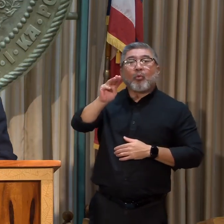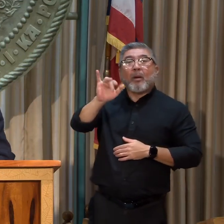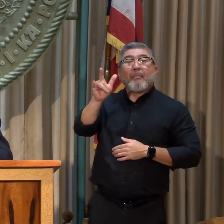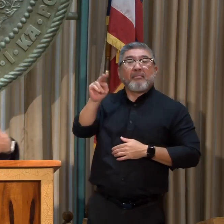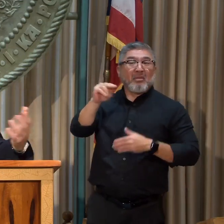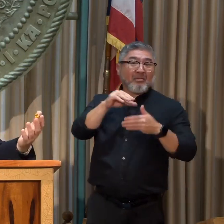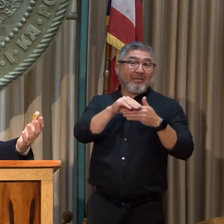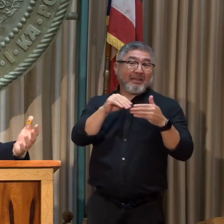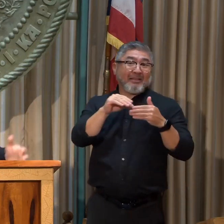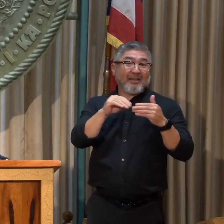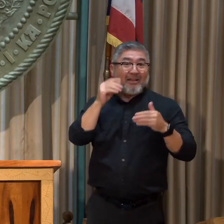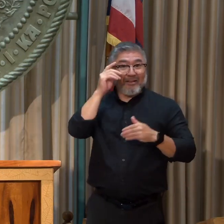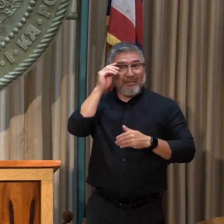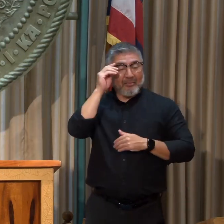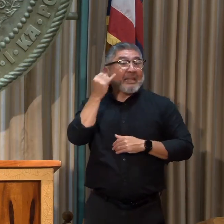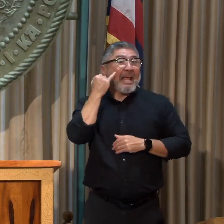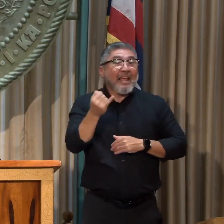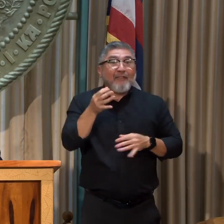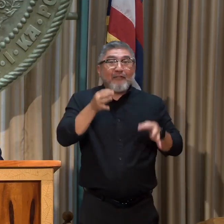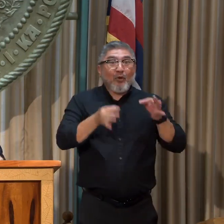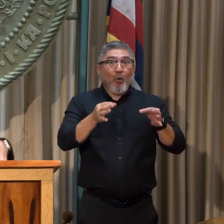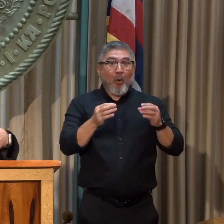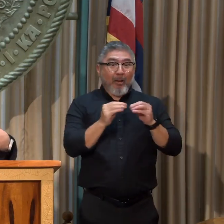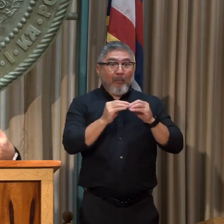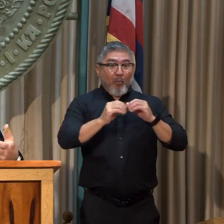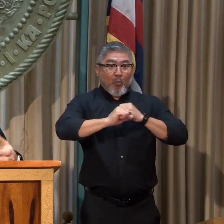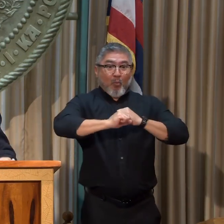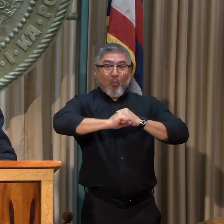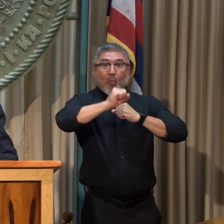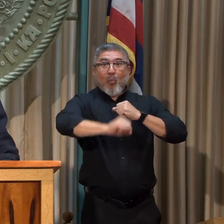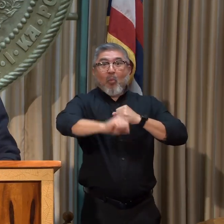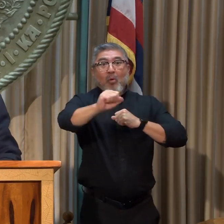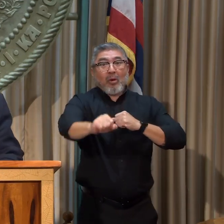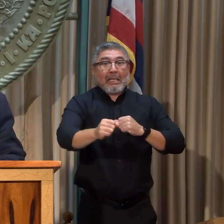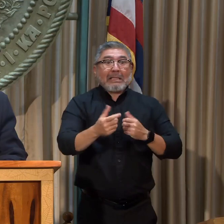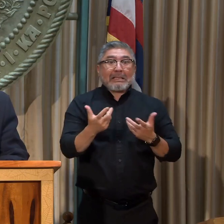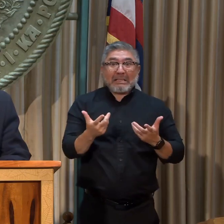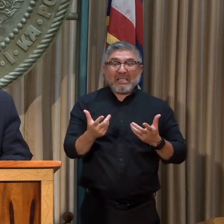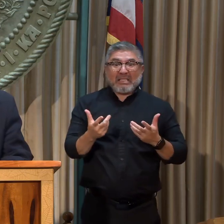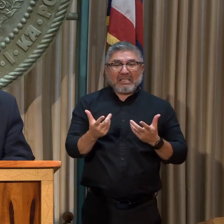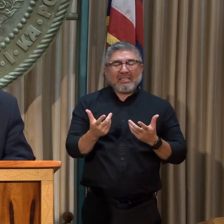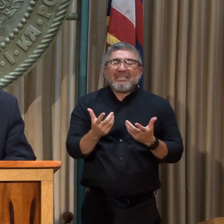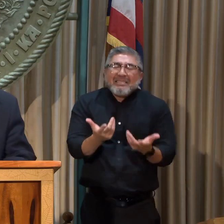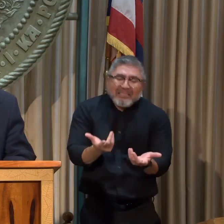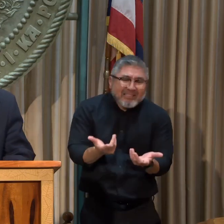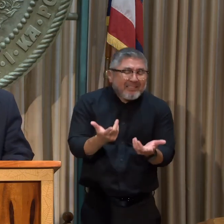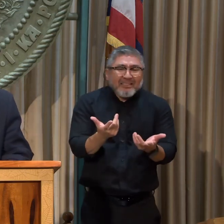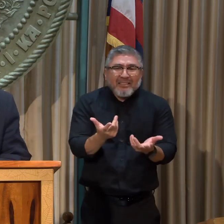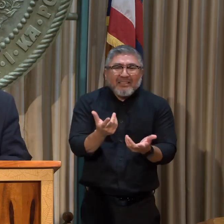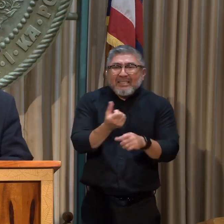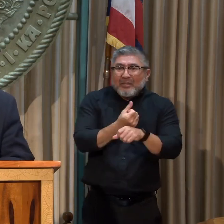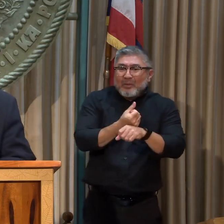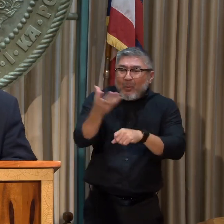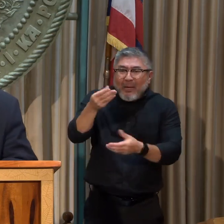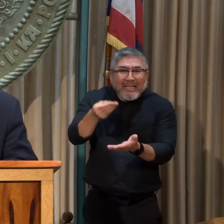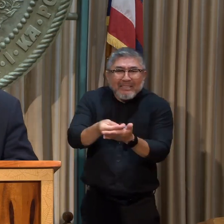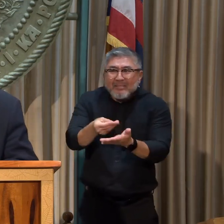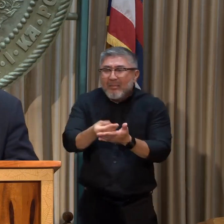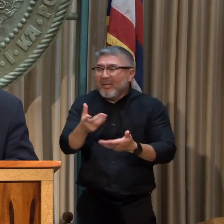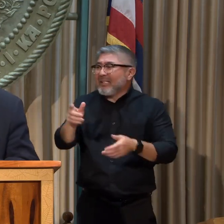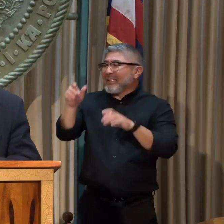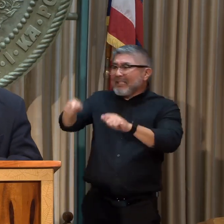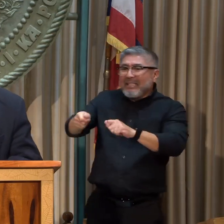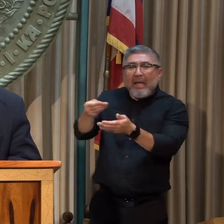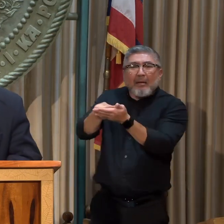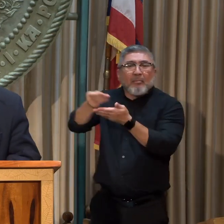if this had dragged on for a long time, it was dollars that could have been better used for electric vehicles, changing out our